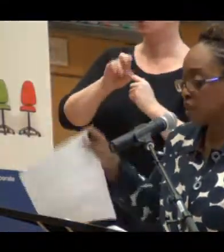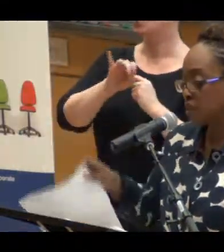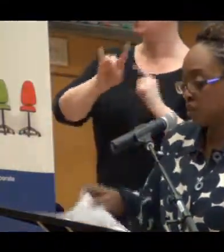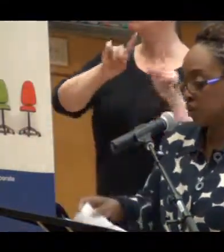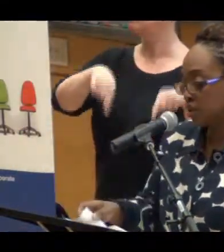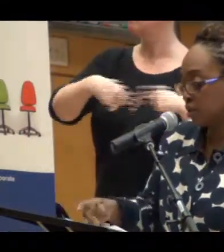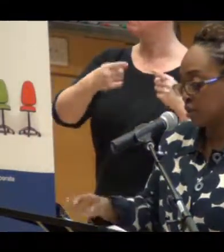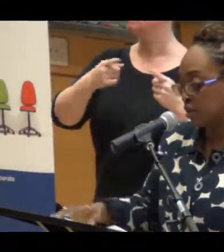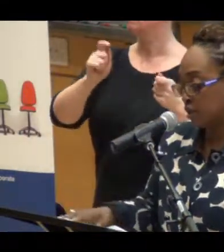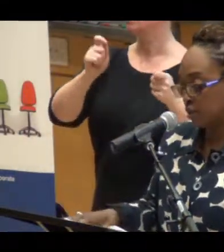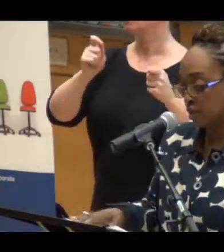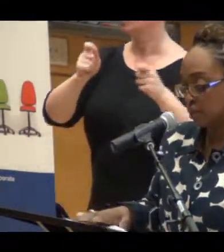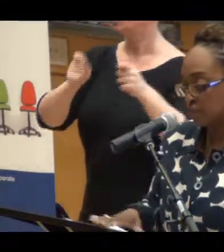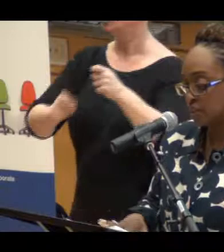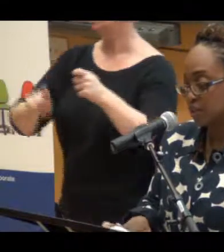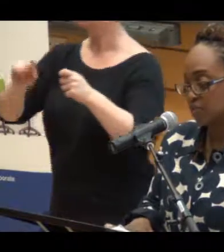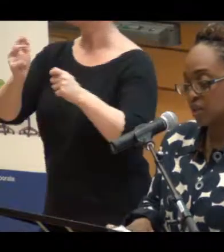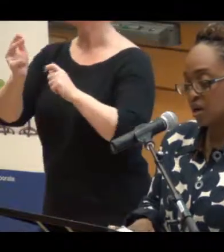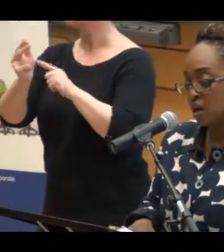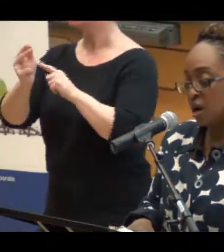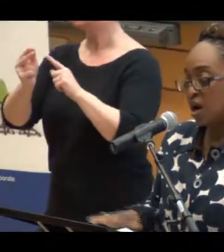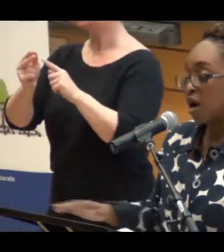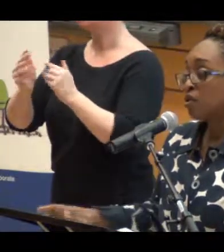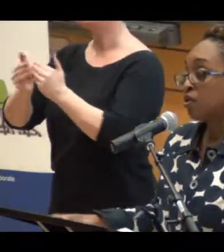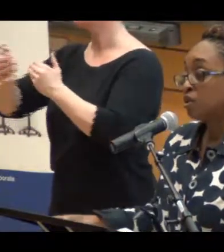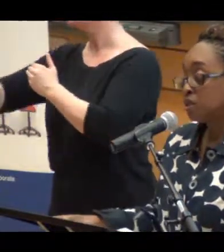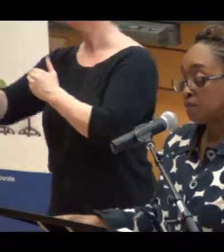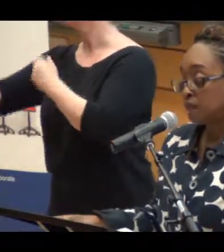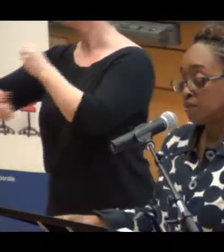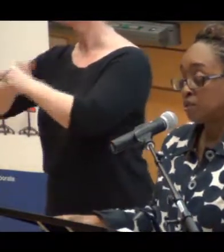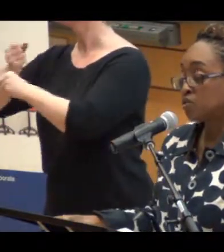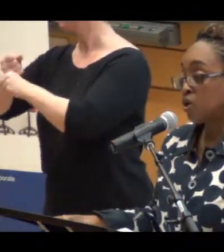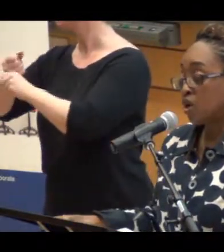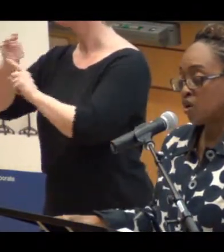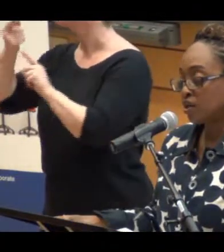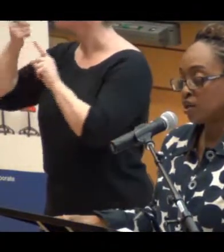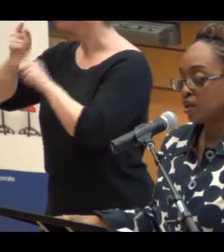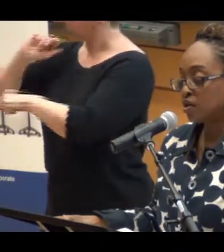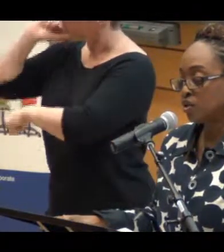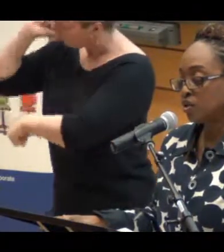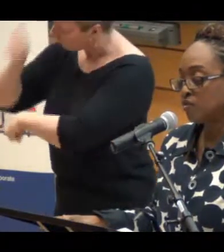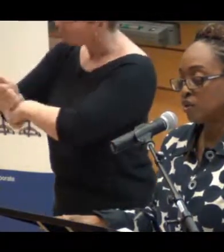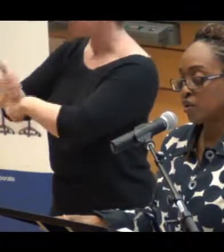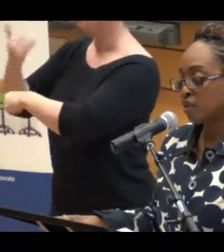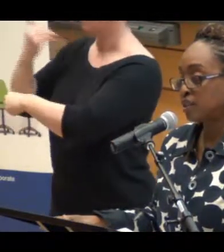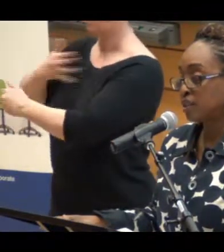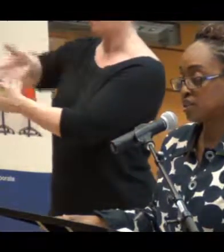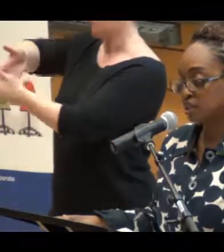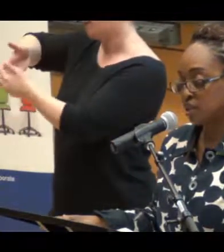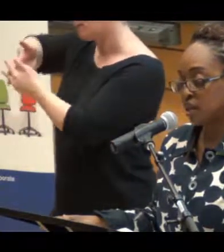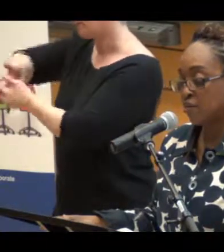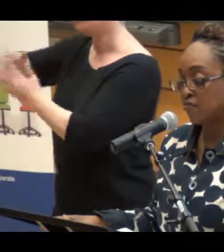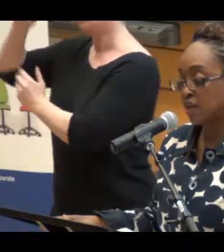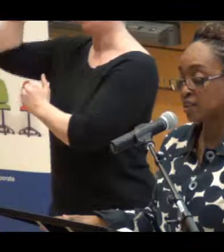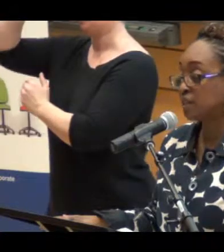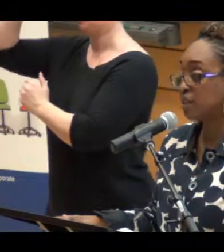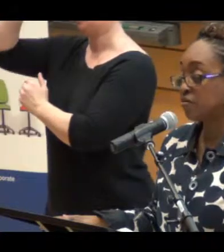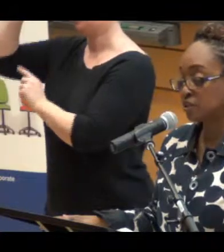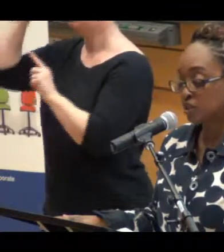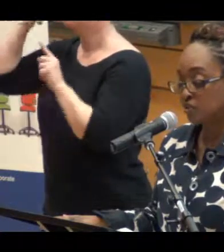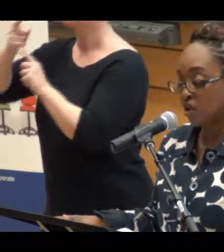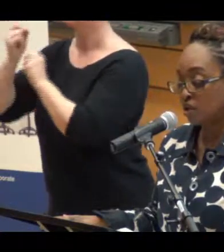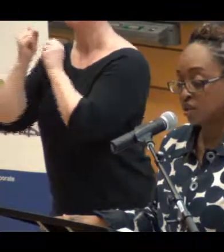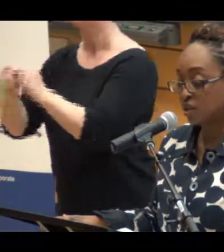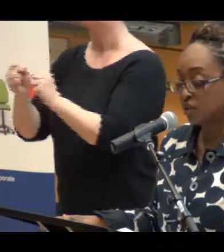transforming the Ontario Public Service. Our goal is to become a strong, inclusive organization that reflects